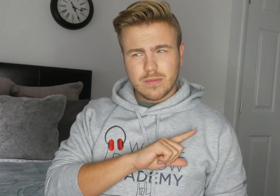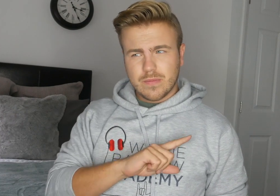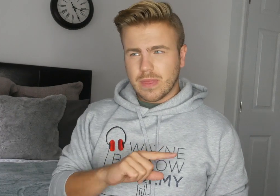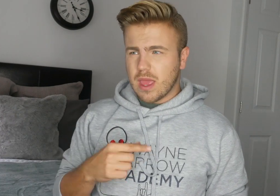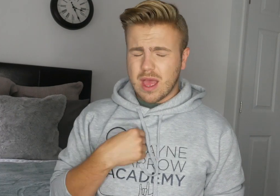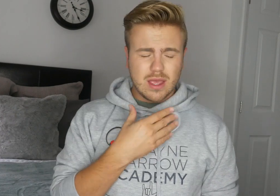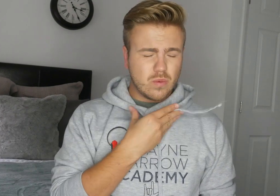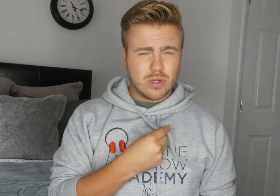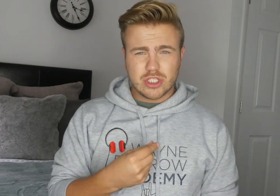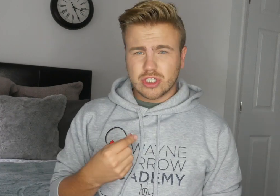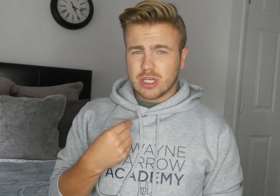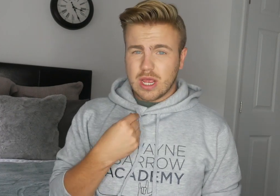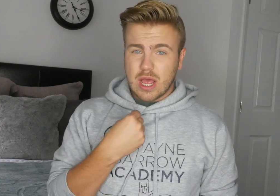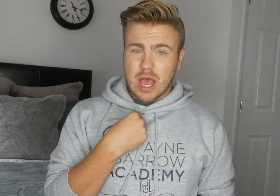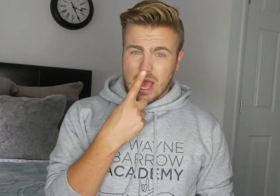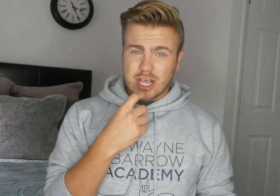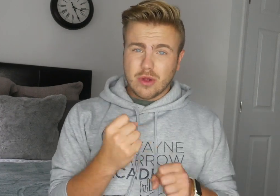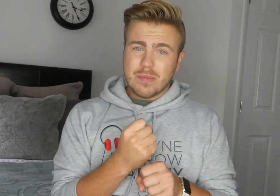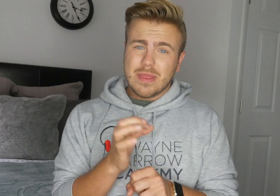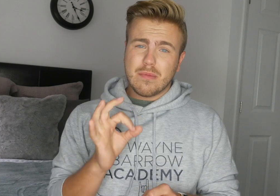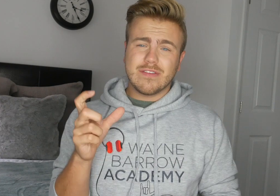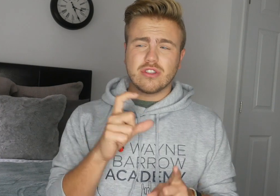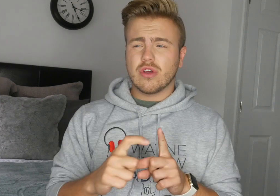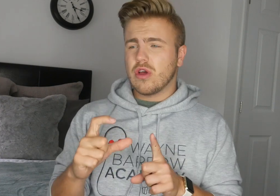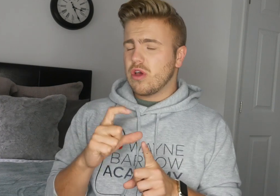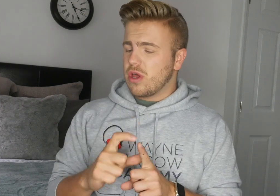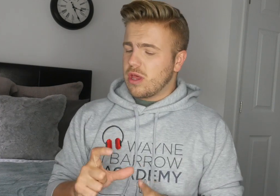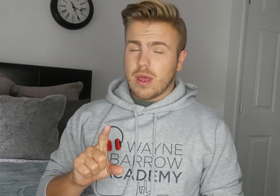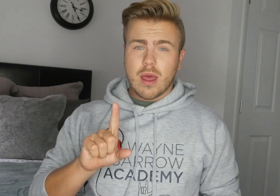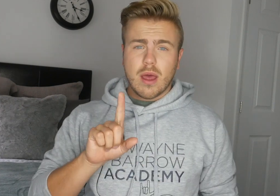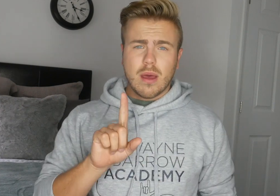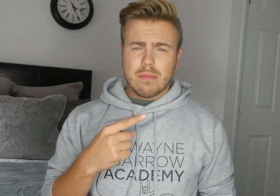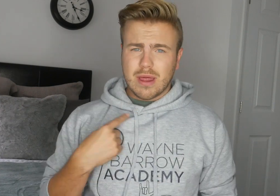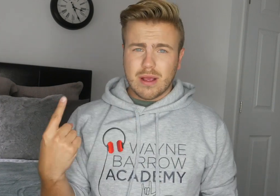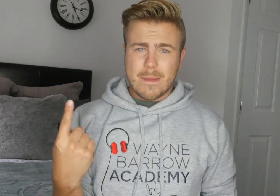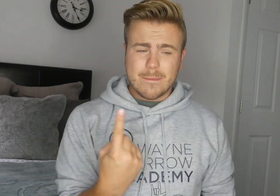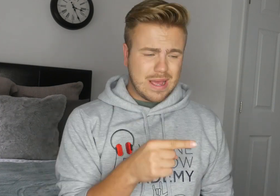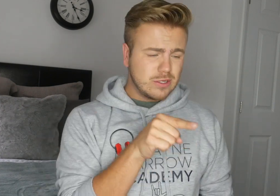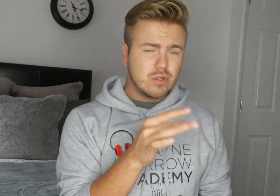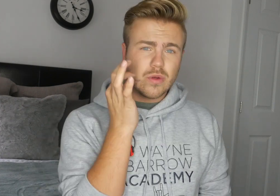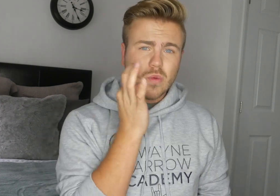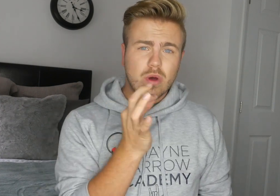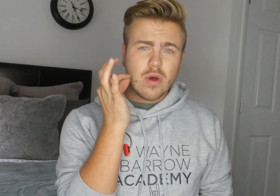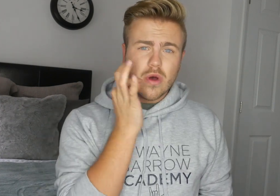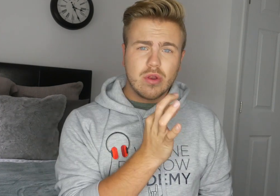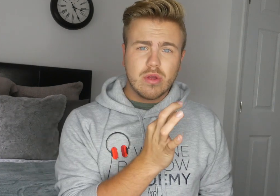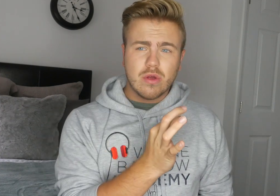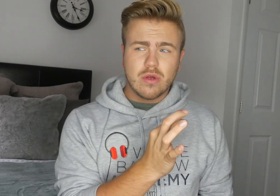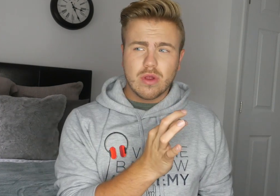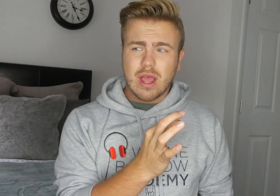I wish I could be the perfect daughter But I come back to the water No